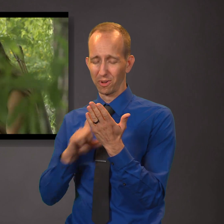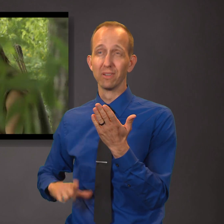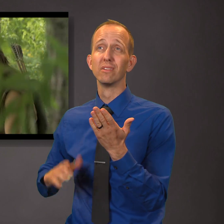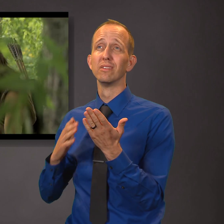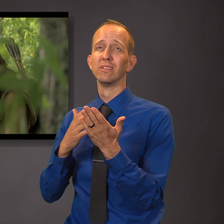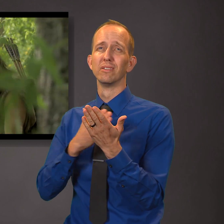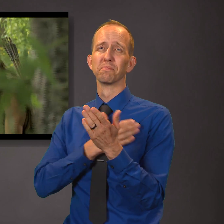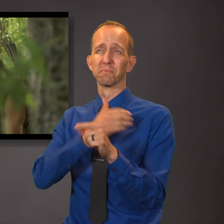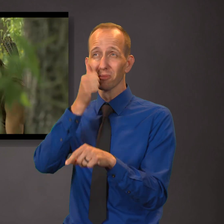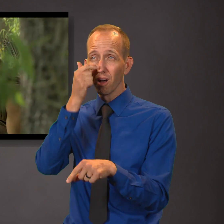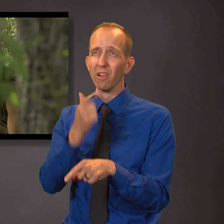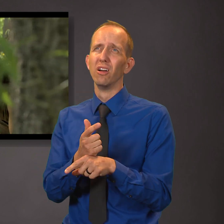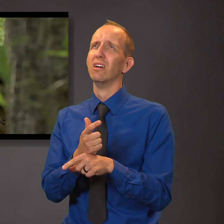the anchor of my bed, brethren,